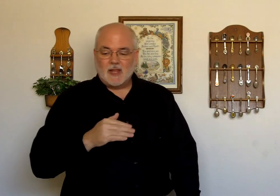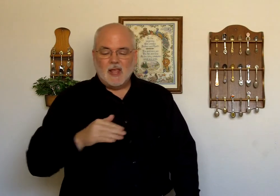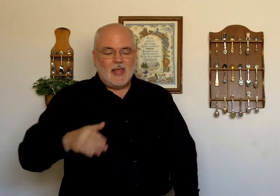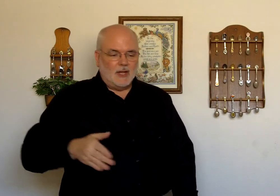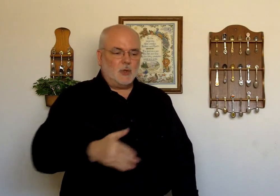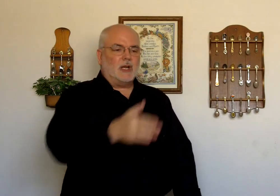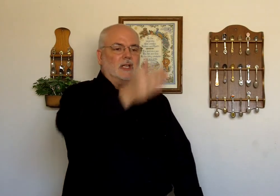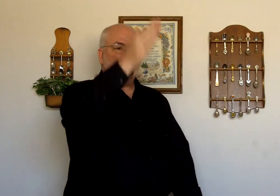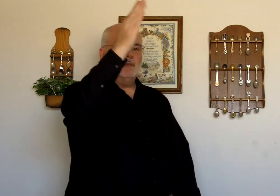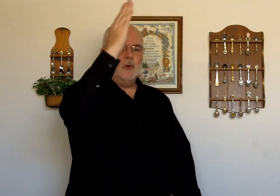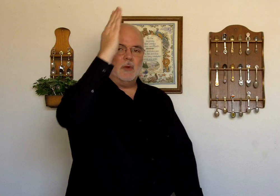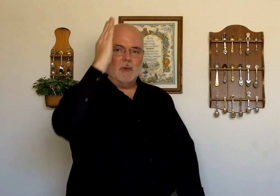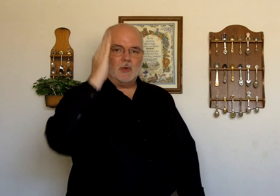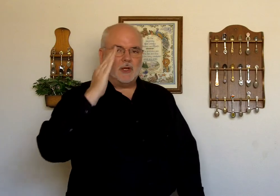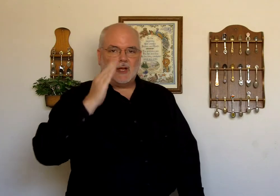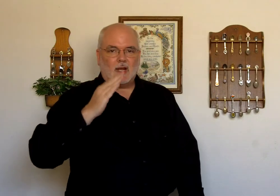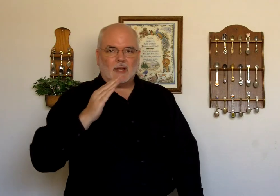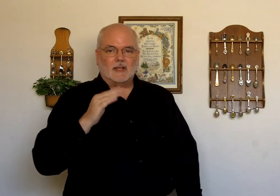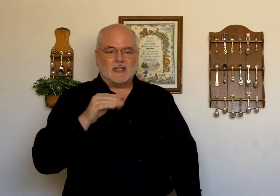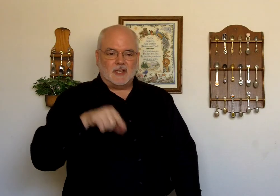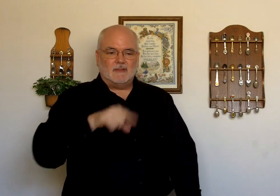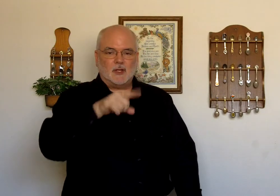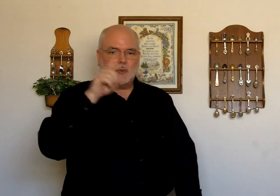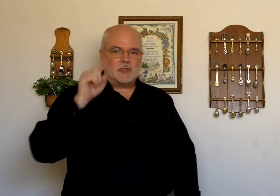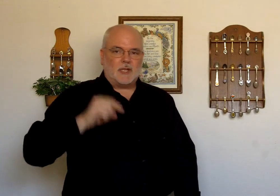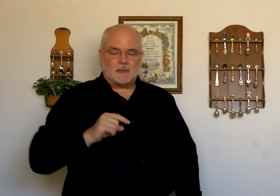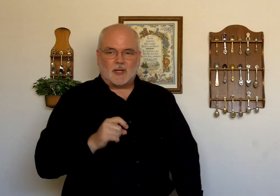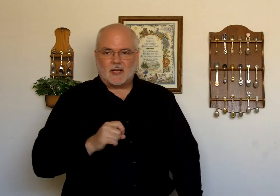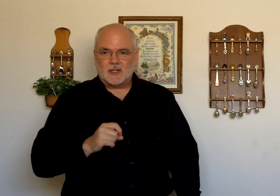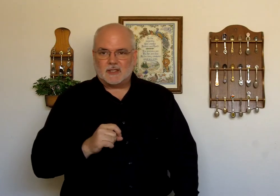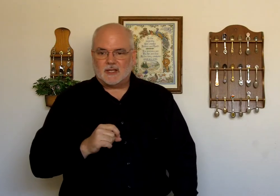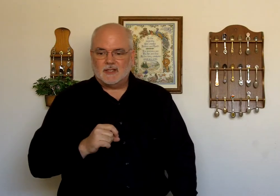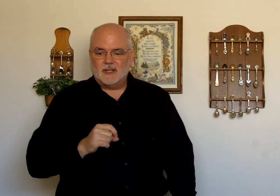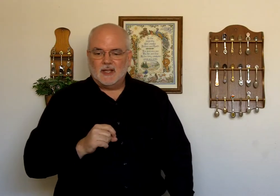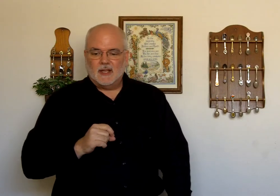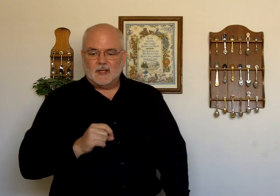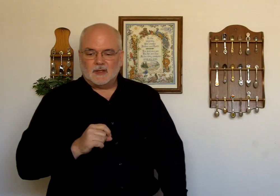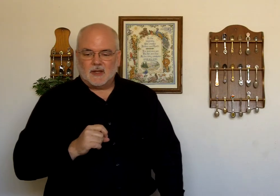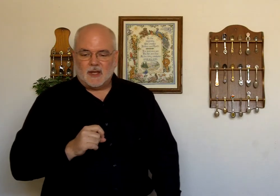And do it in a smooth motion. Not like the individual steps. Like I just said. Okay.